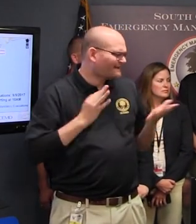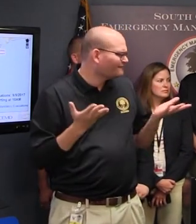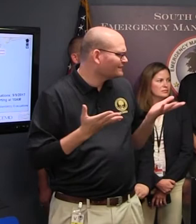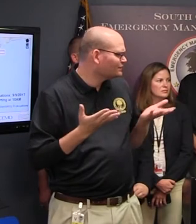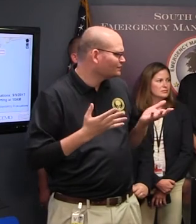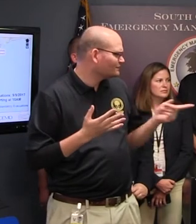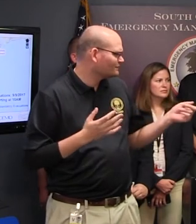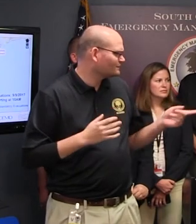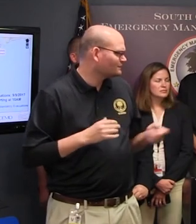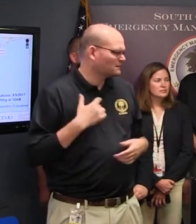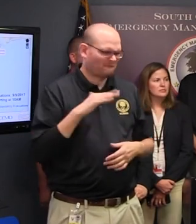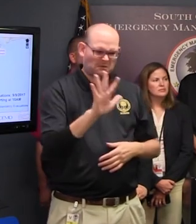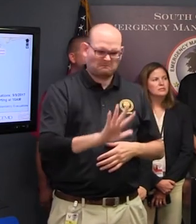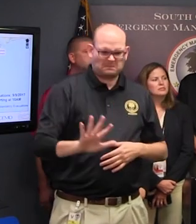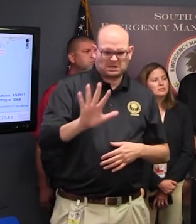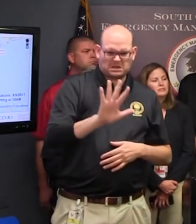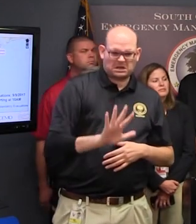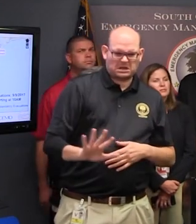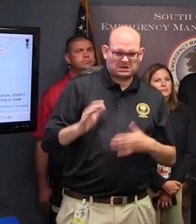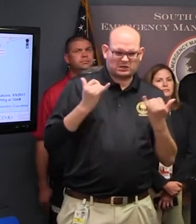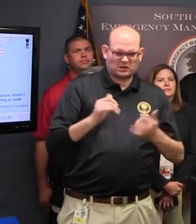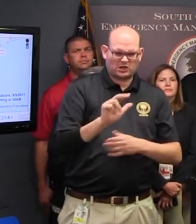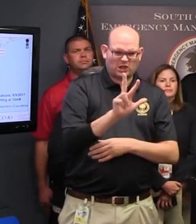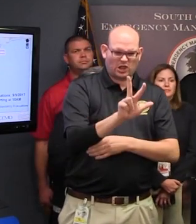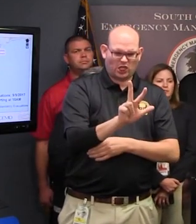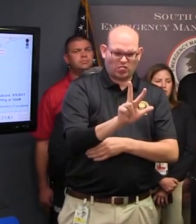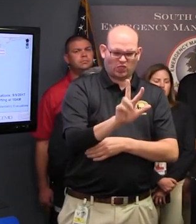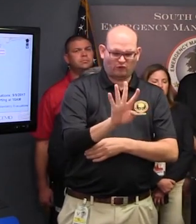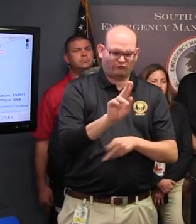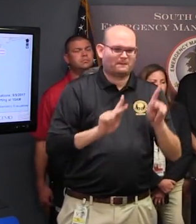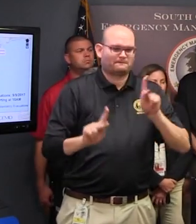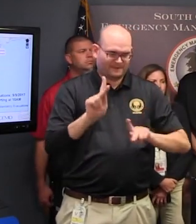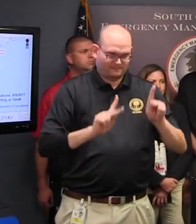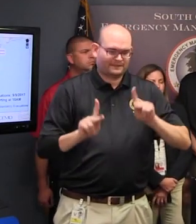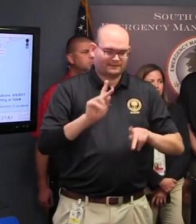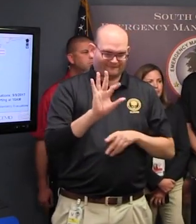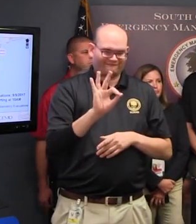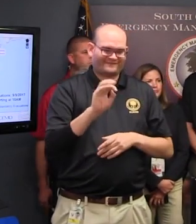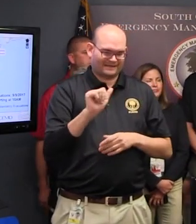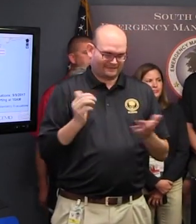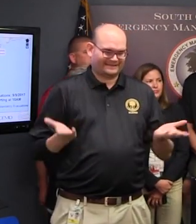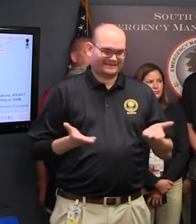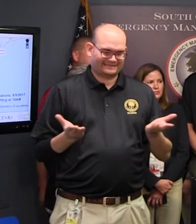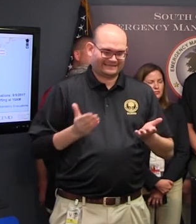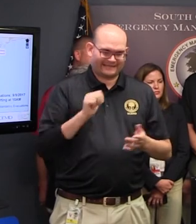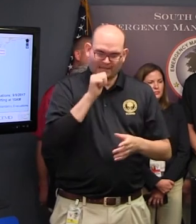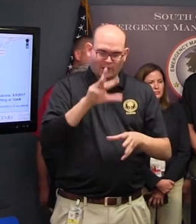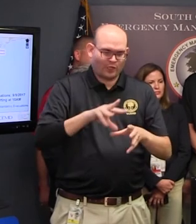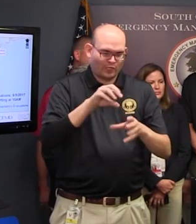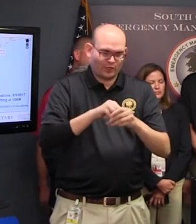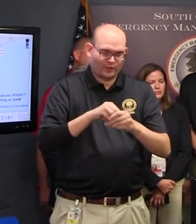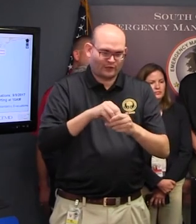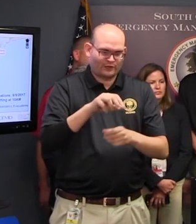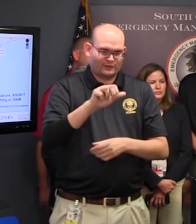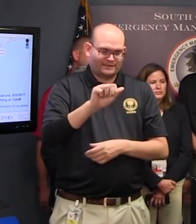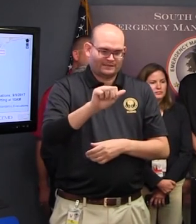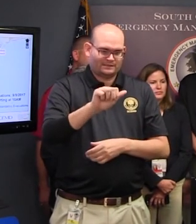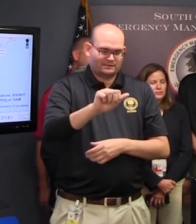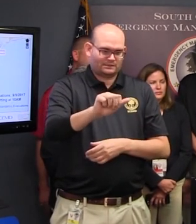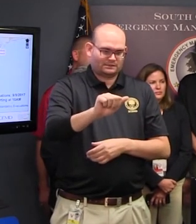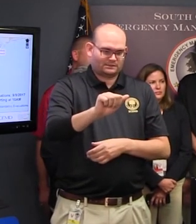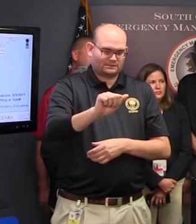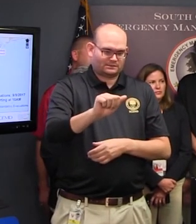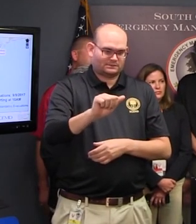Sir, right now we have about 34 people and that's not counting auxiliary people that we have down in Atlanta right now